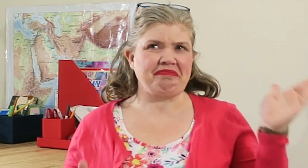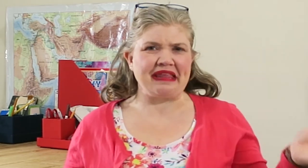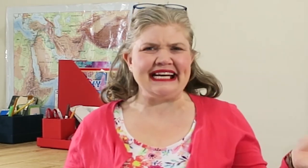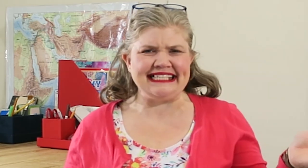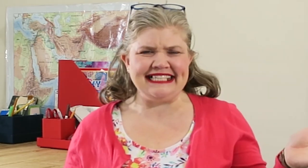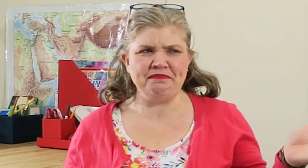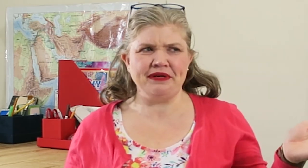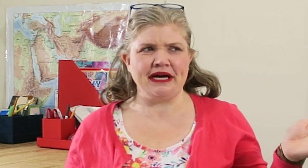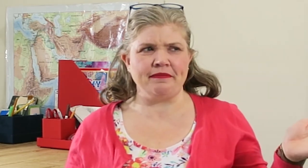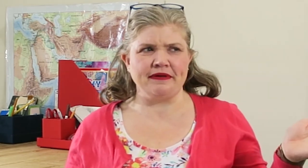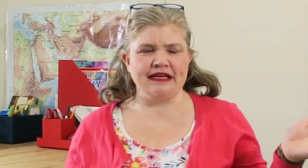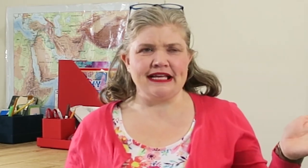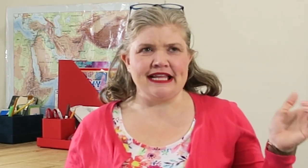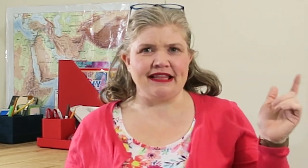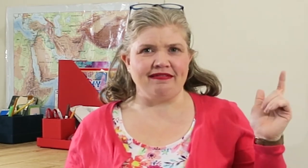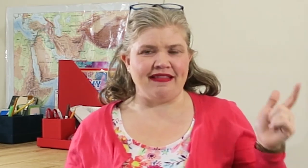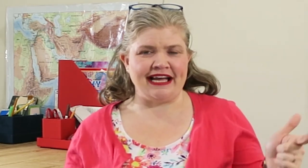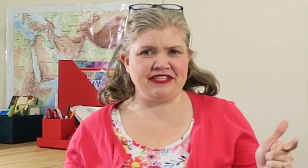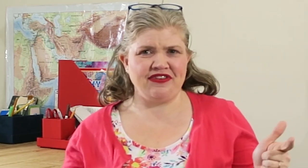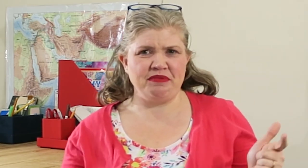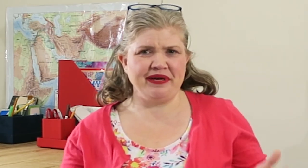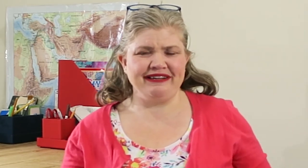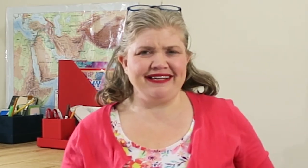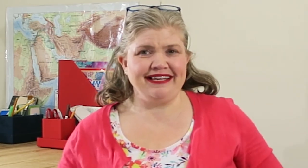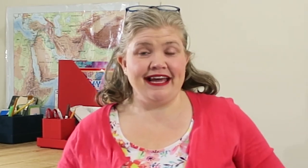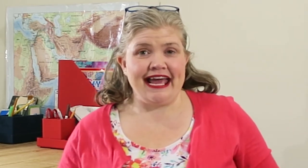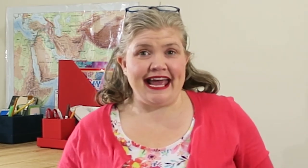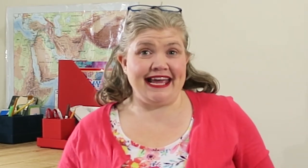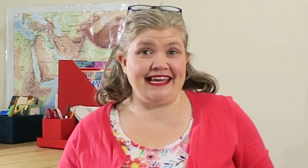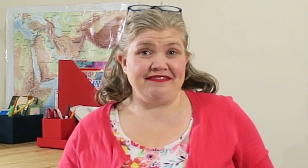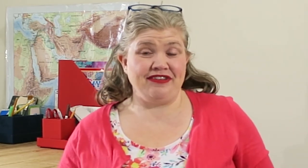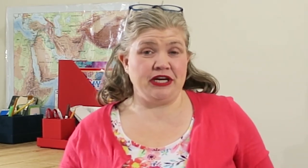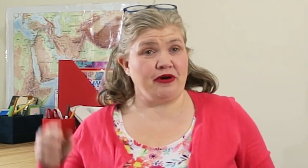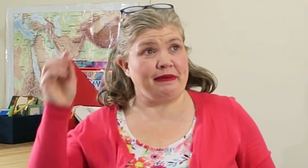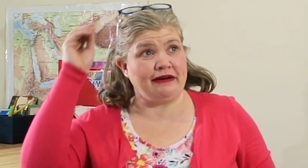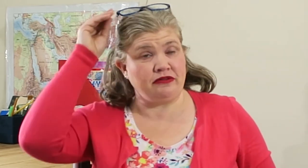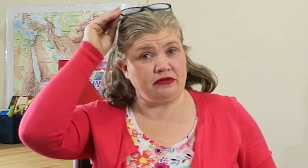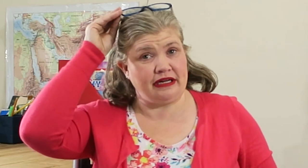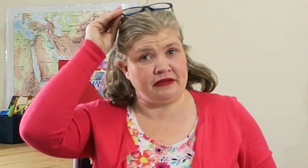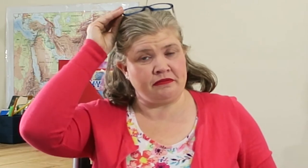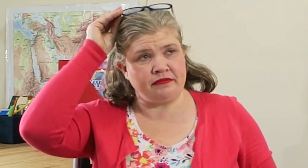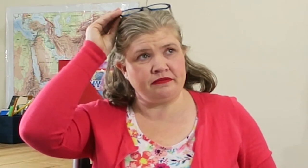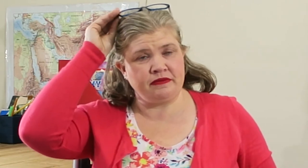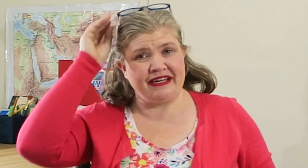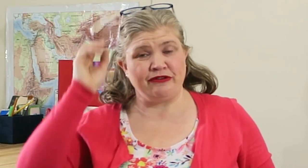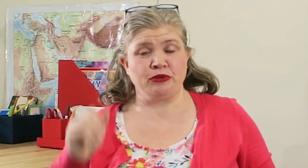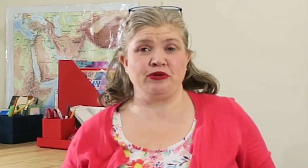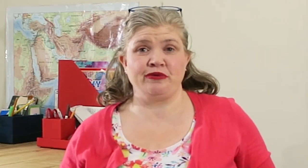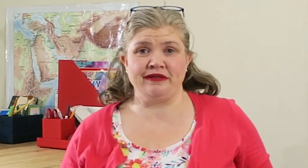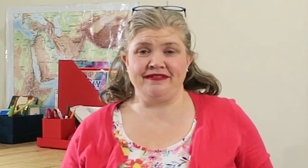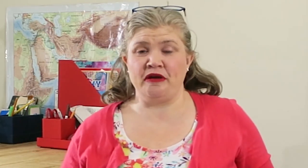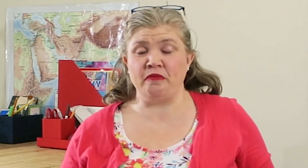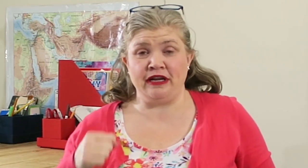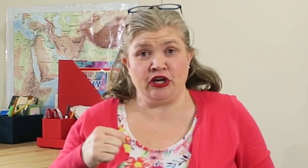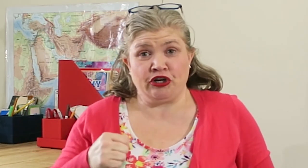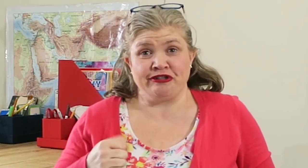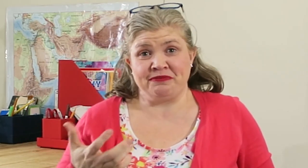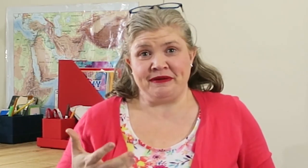I did put up last February a video about homeschooling when encouragement,